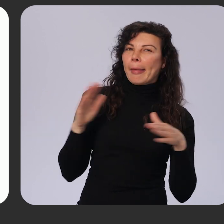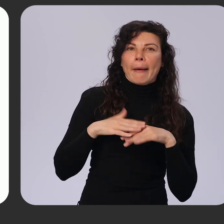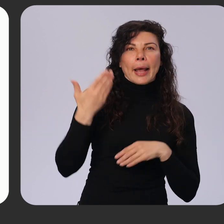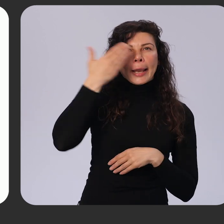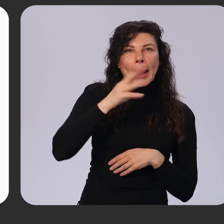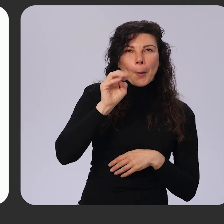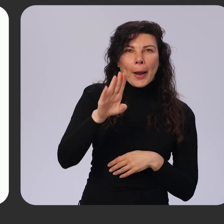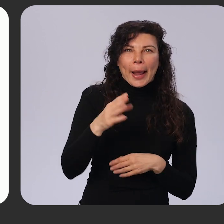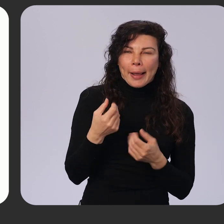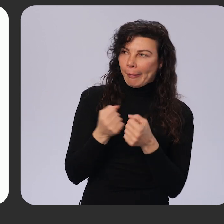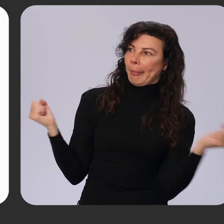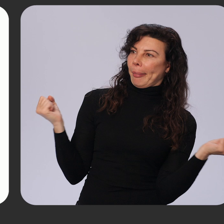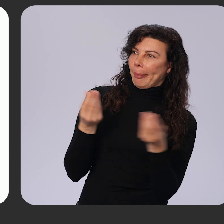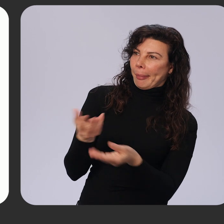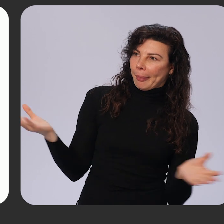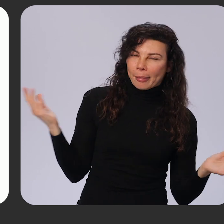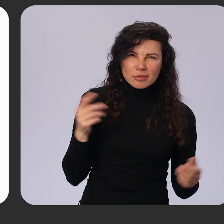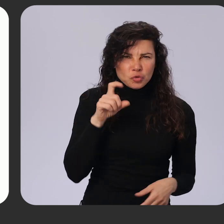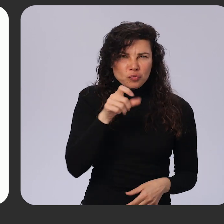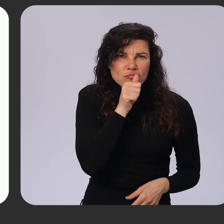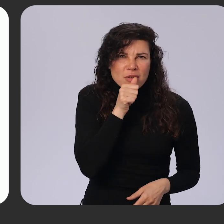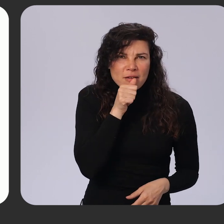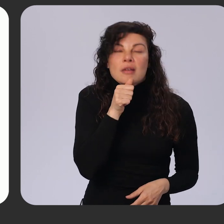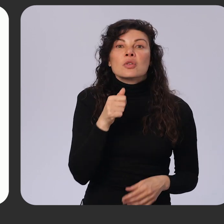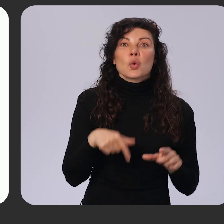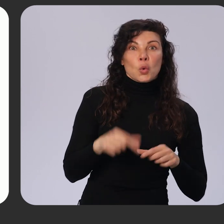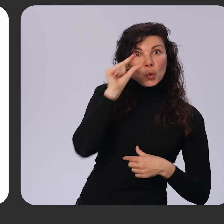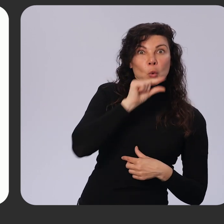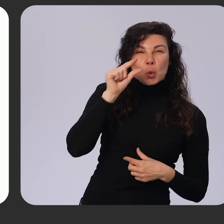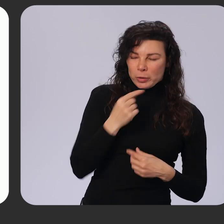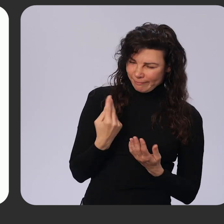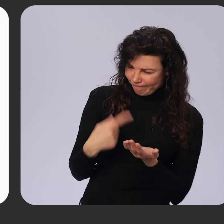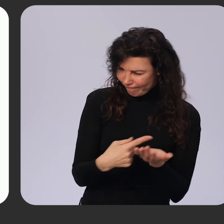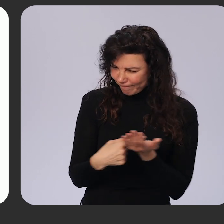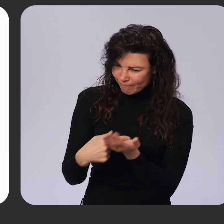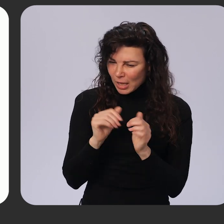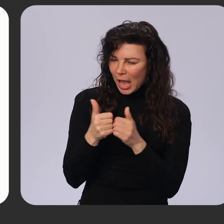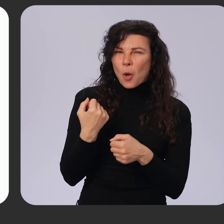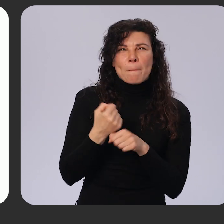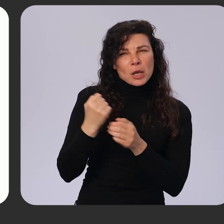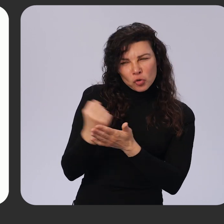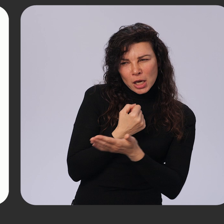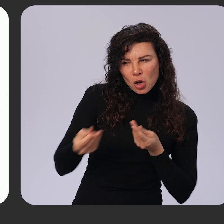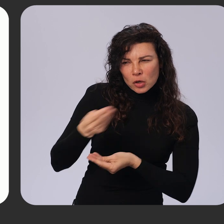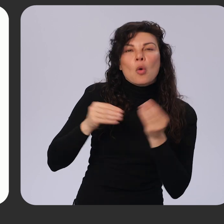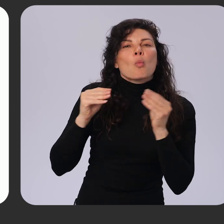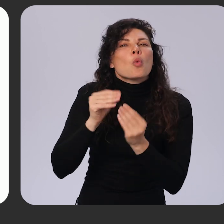we wondered, how could we make transactions even more secure for our users, especially as an increasing